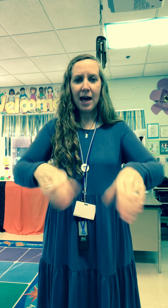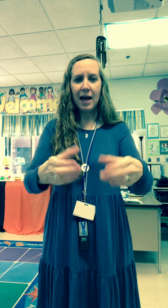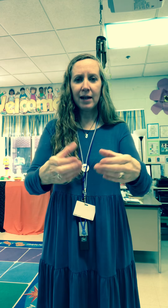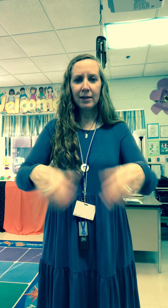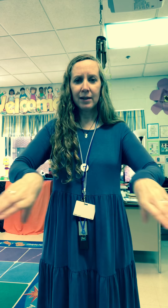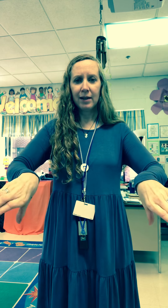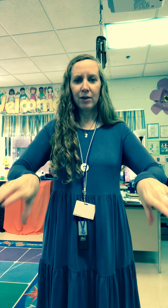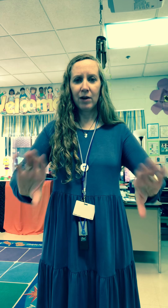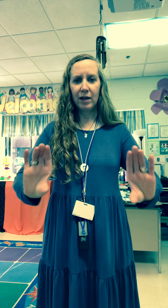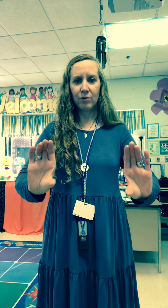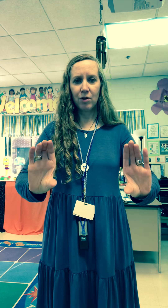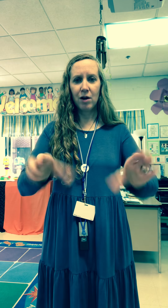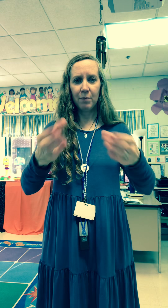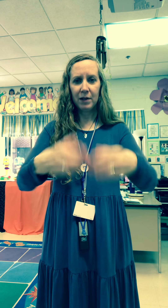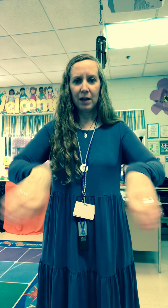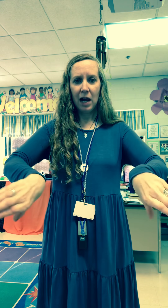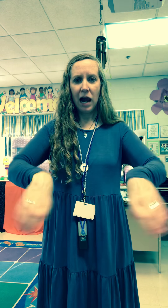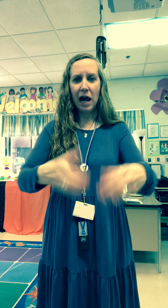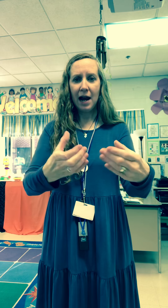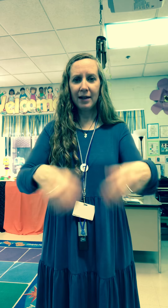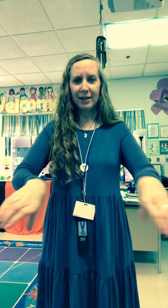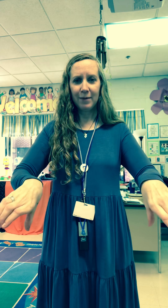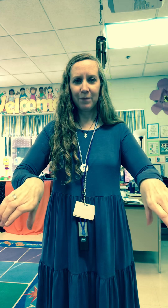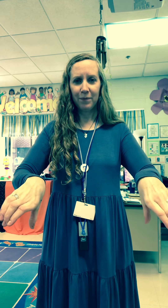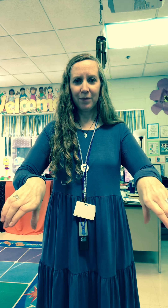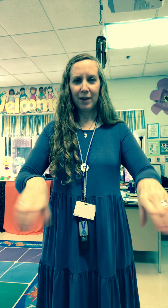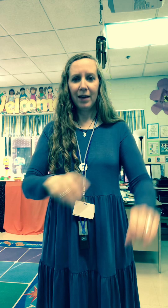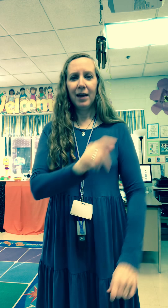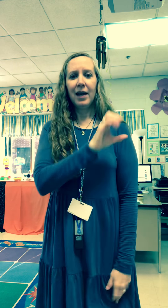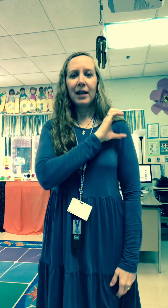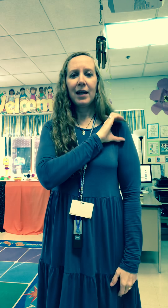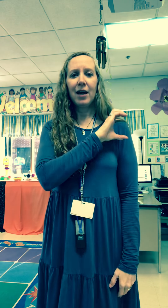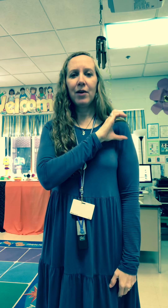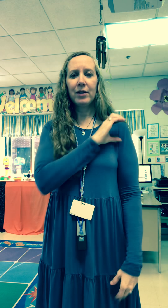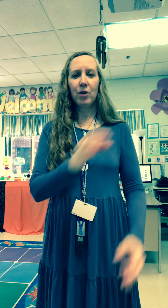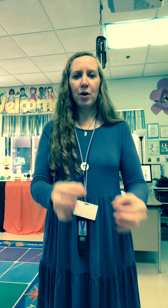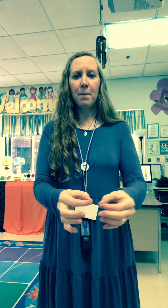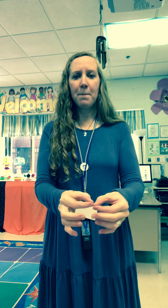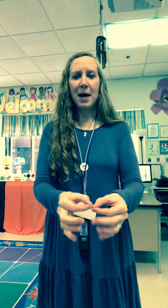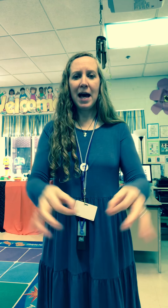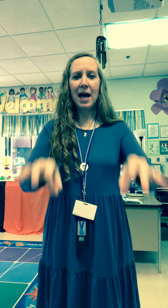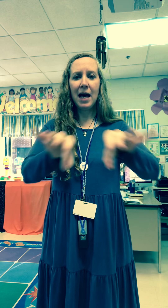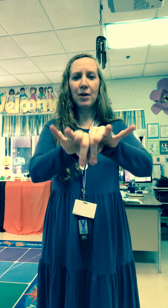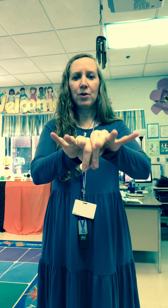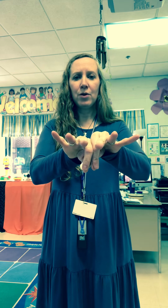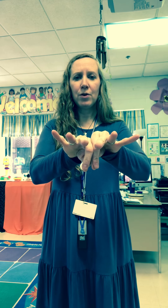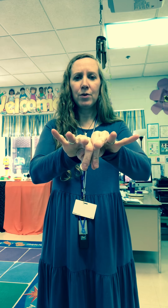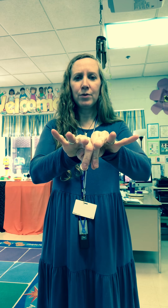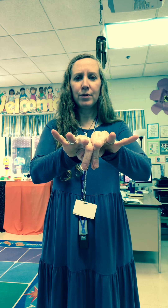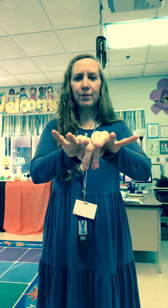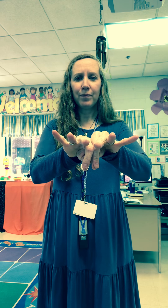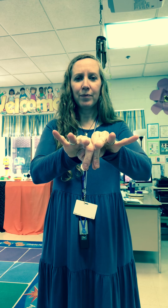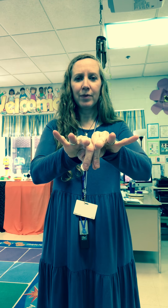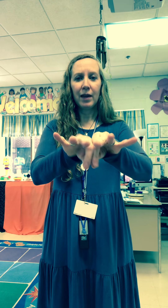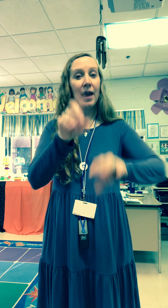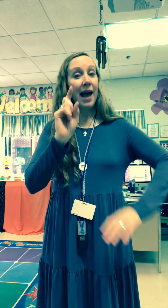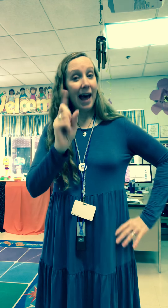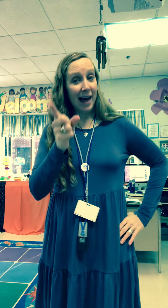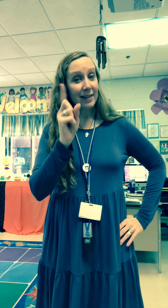act your hands are cupped act character matters as